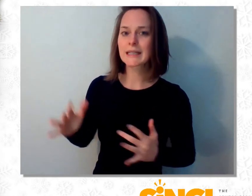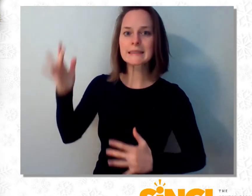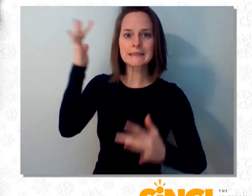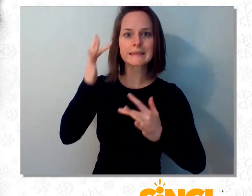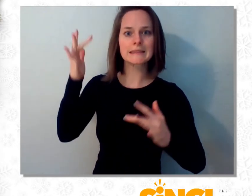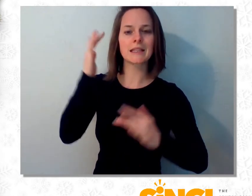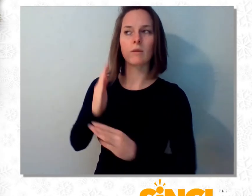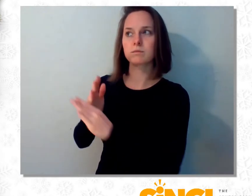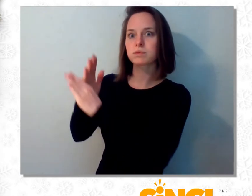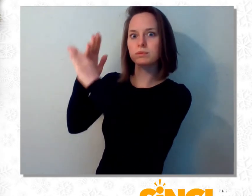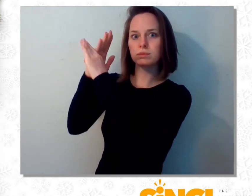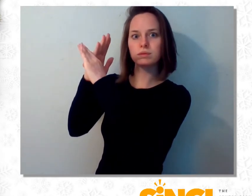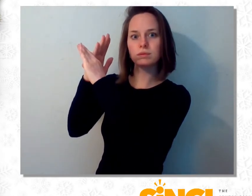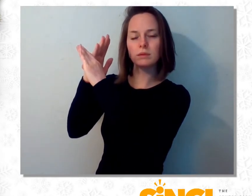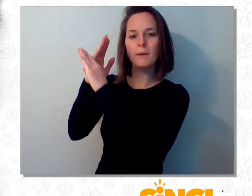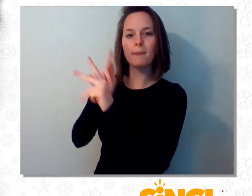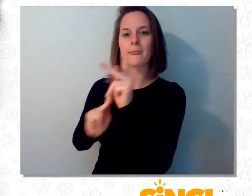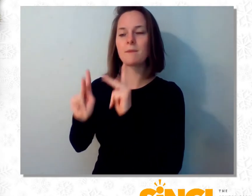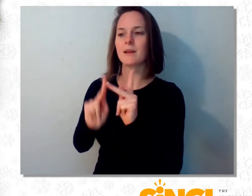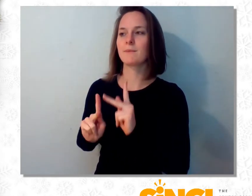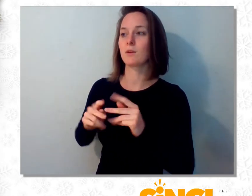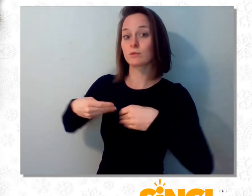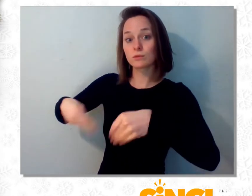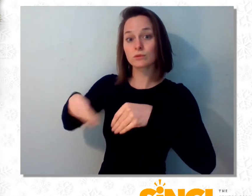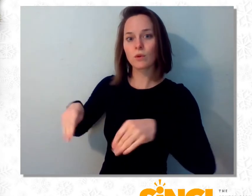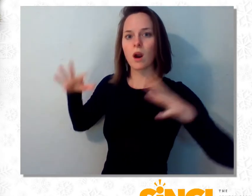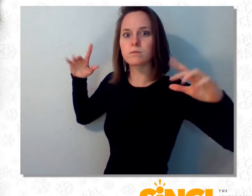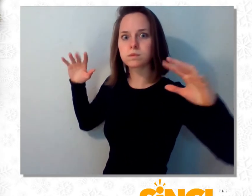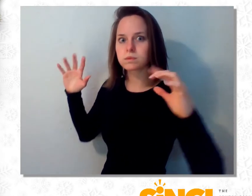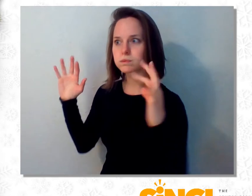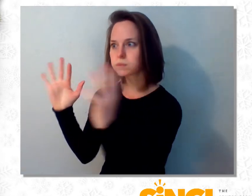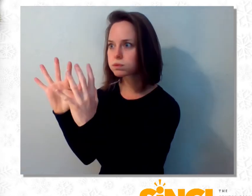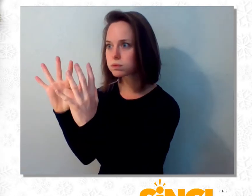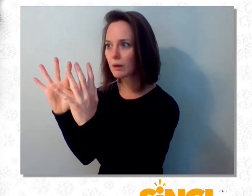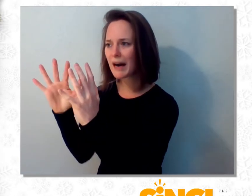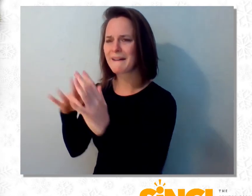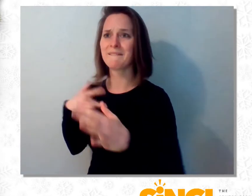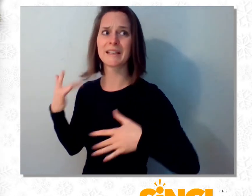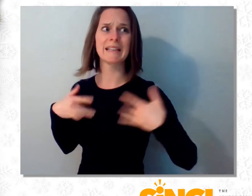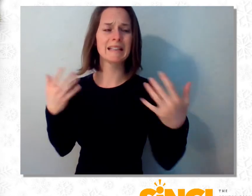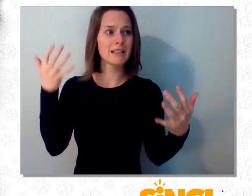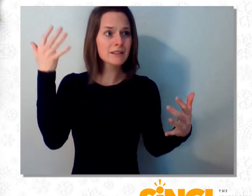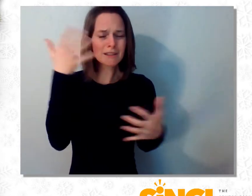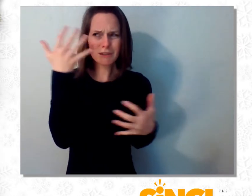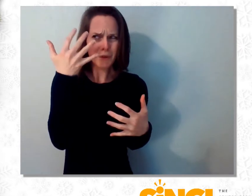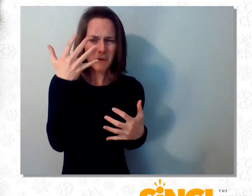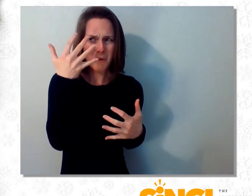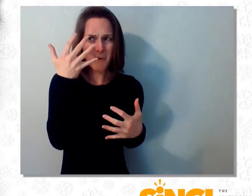Flocked in groves to grocery stores, feeling